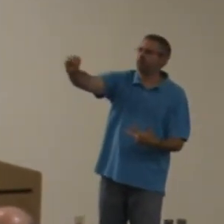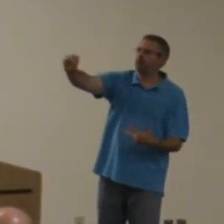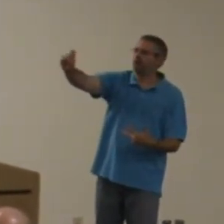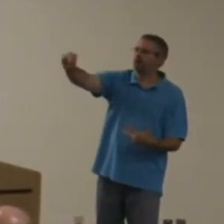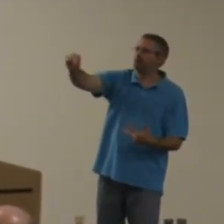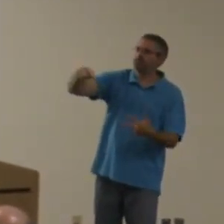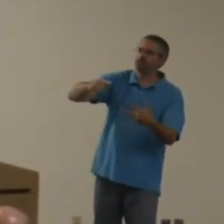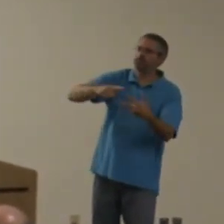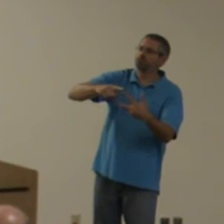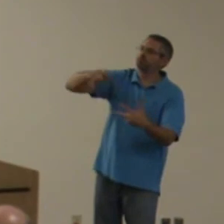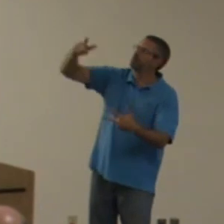Sex. And lust.